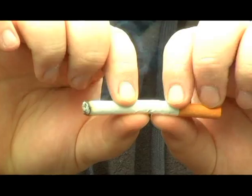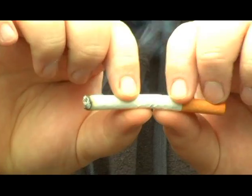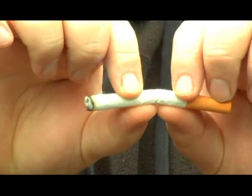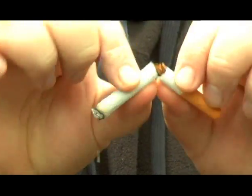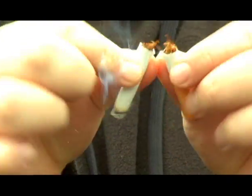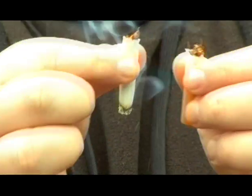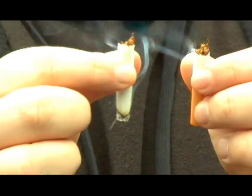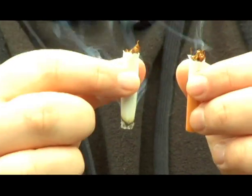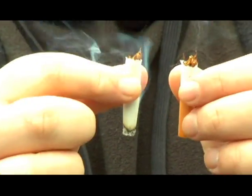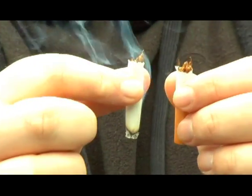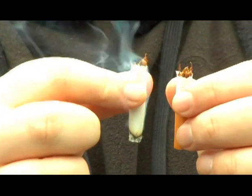Do it! No library fall you